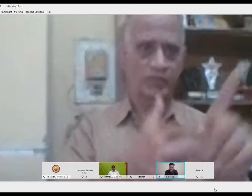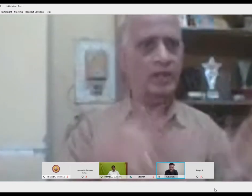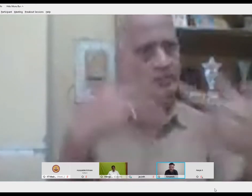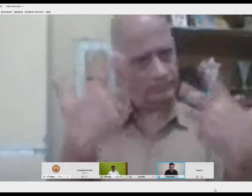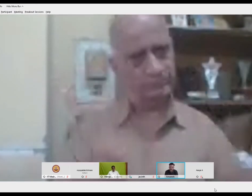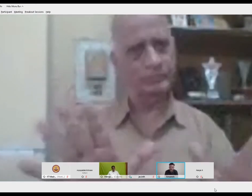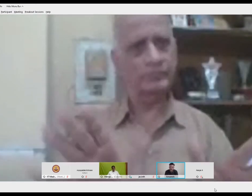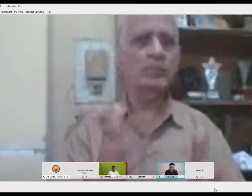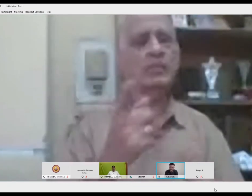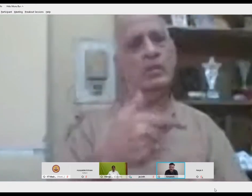started for the first time in India.